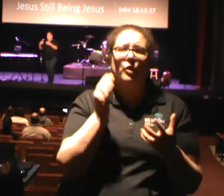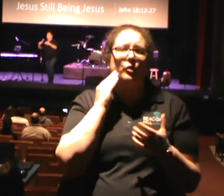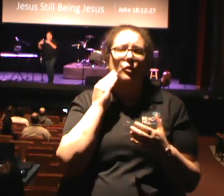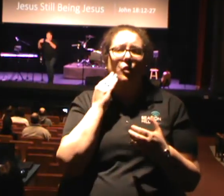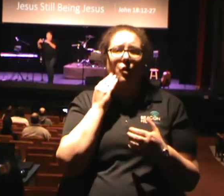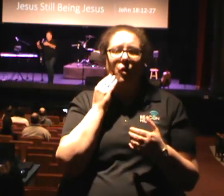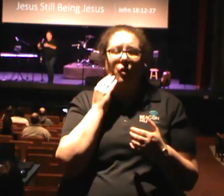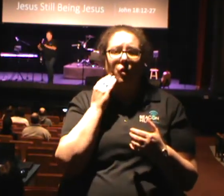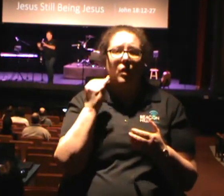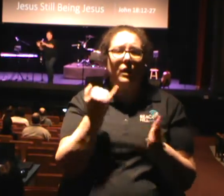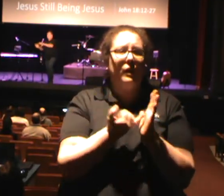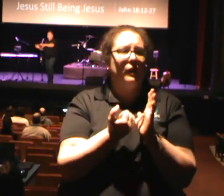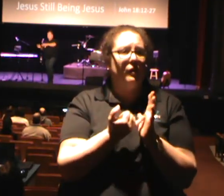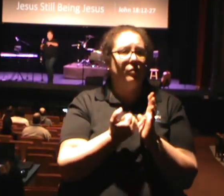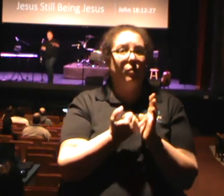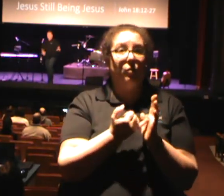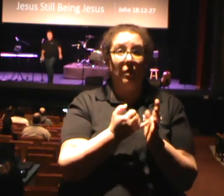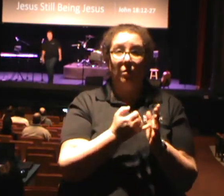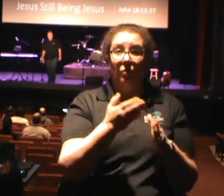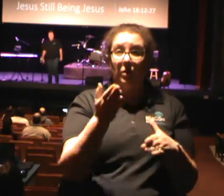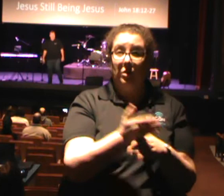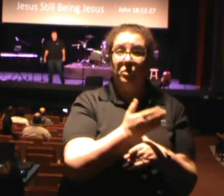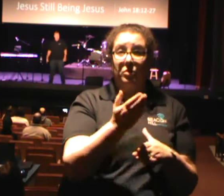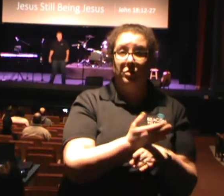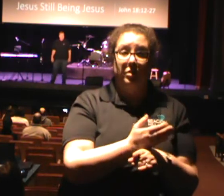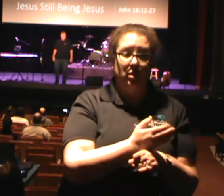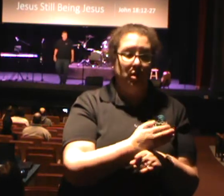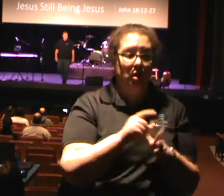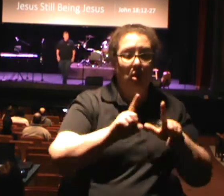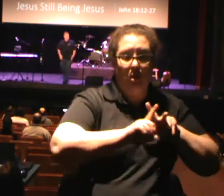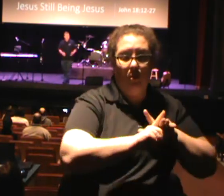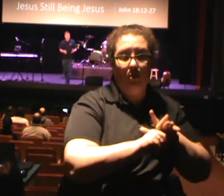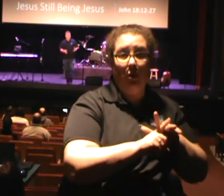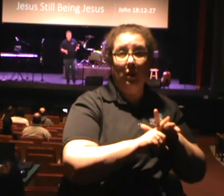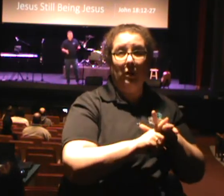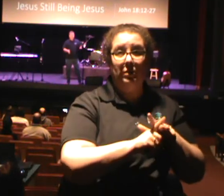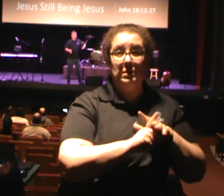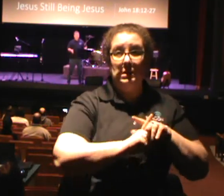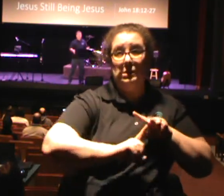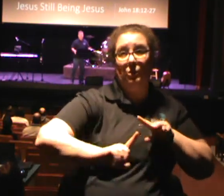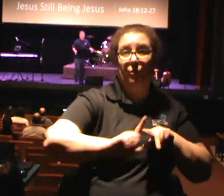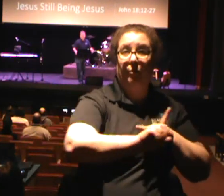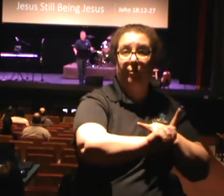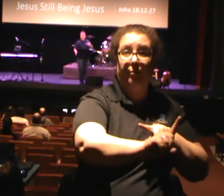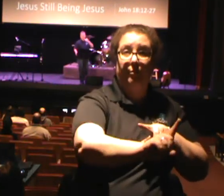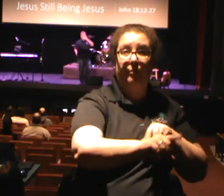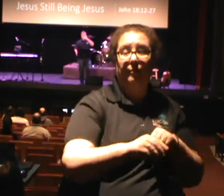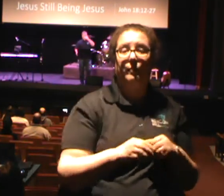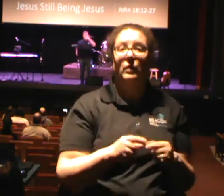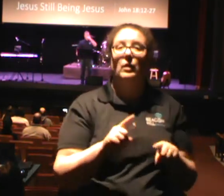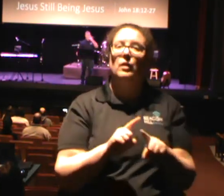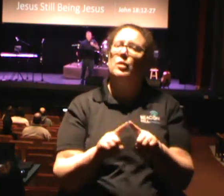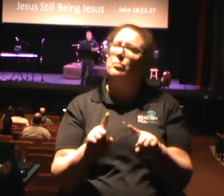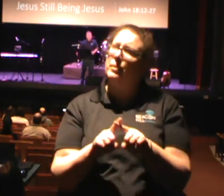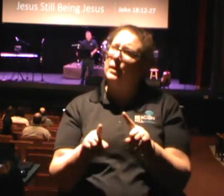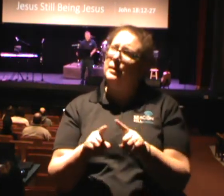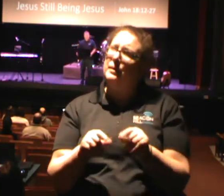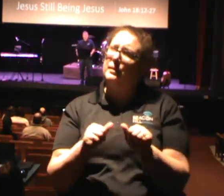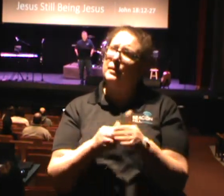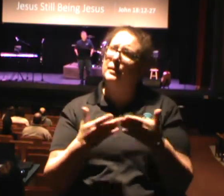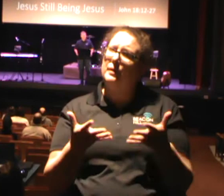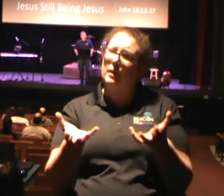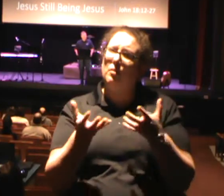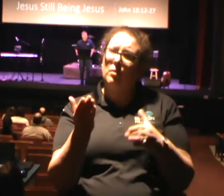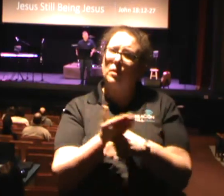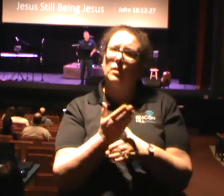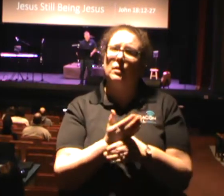if what he was sharing was leading people astray. But the issue here that I want you to share is the issue